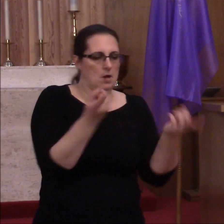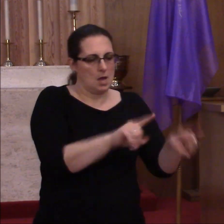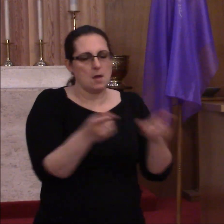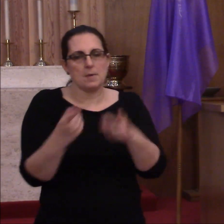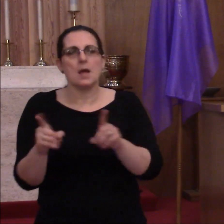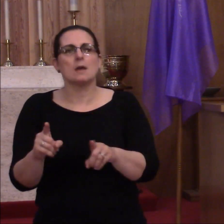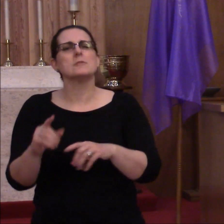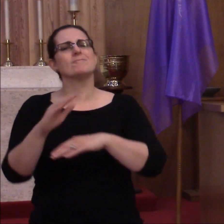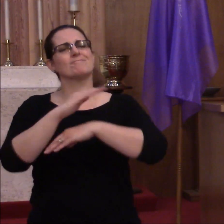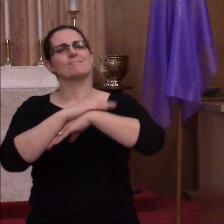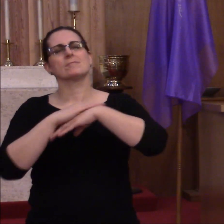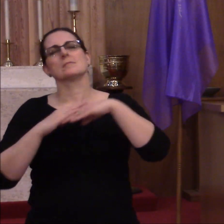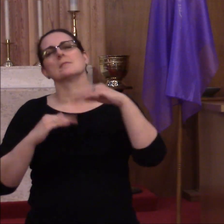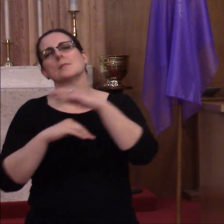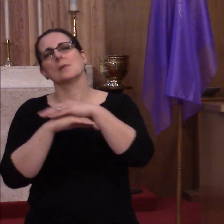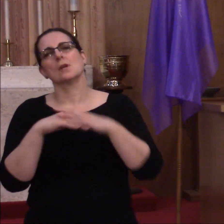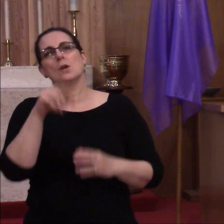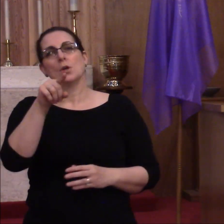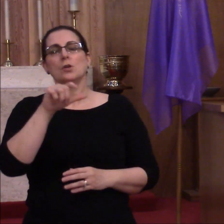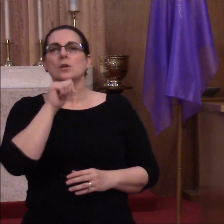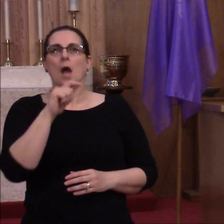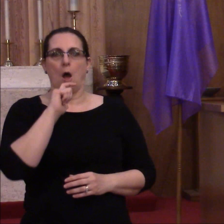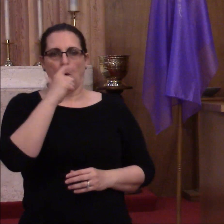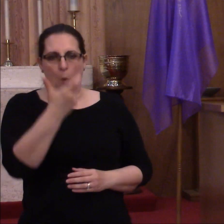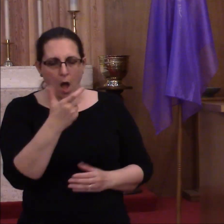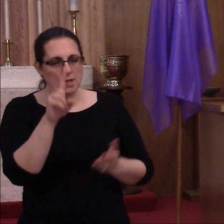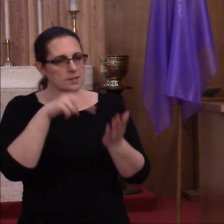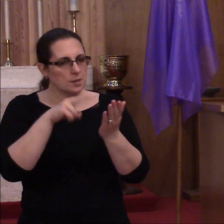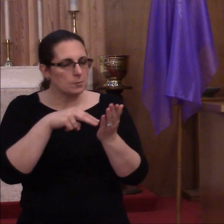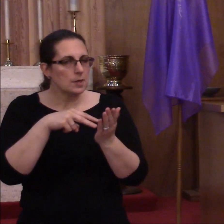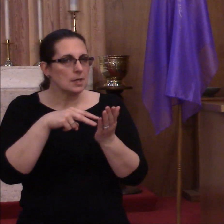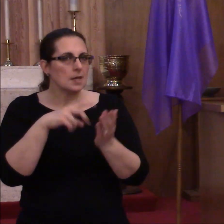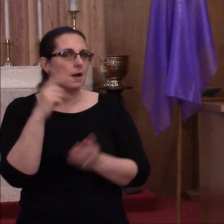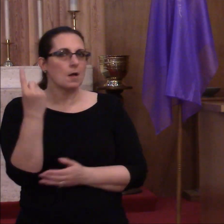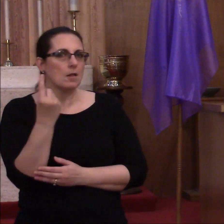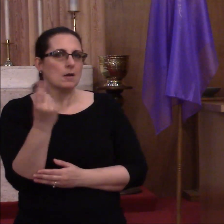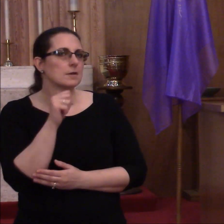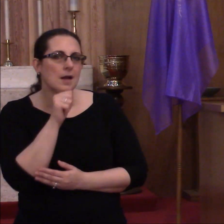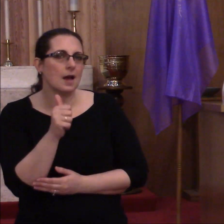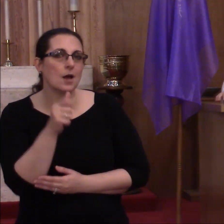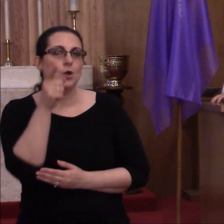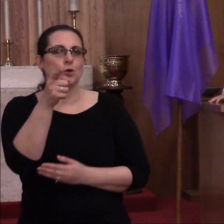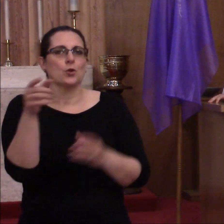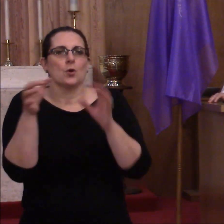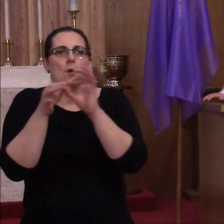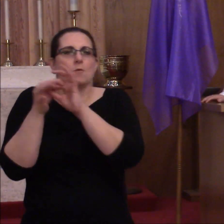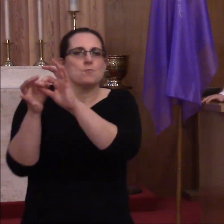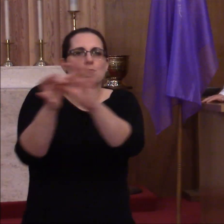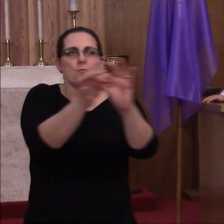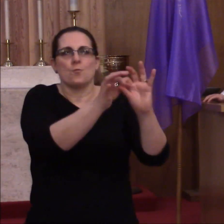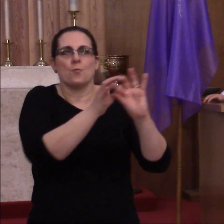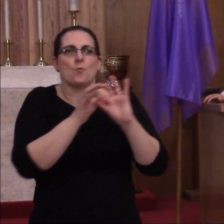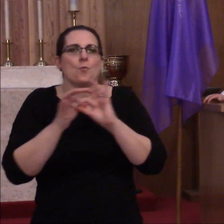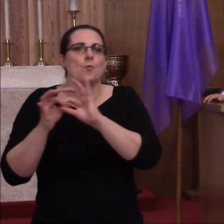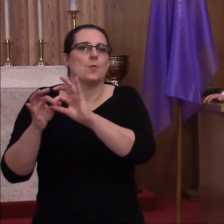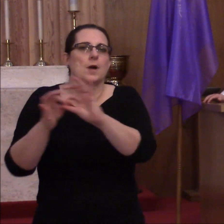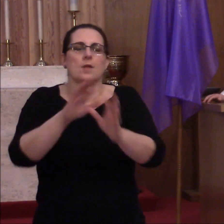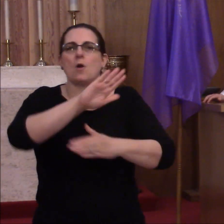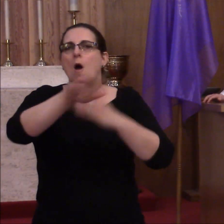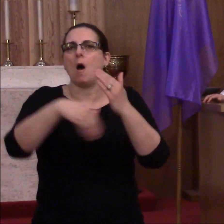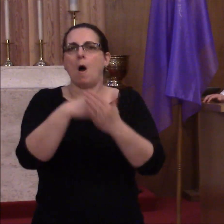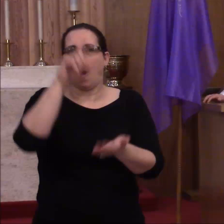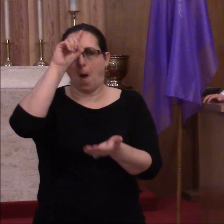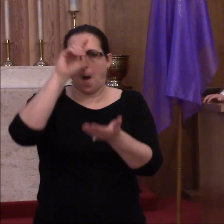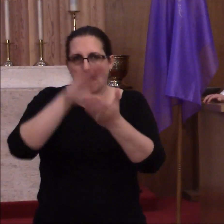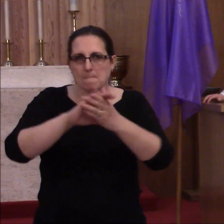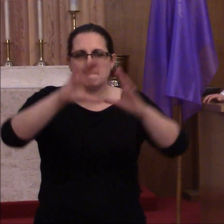Take comfort that you are not watching or reading this sermon alone. You are joined with the entire congregation of all believers.